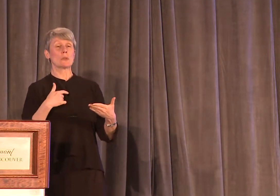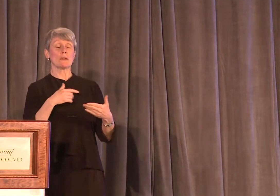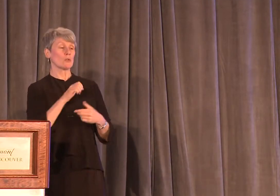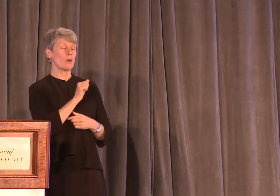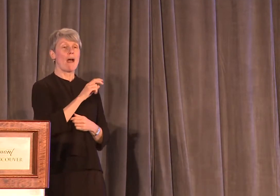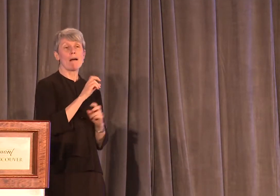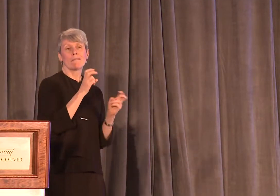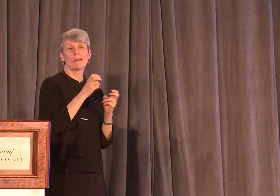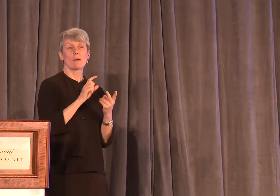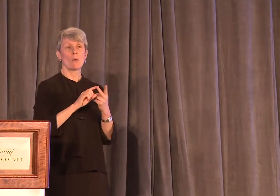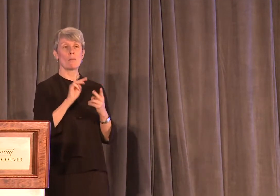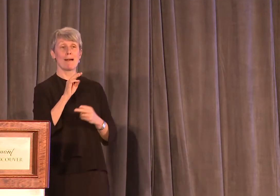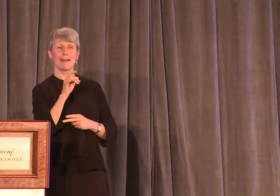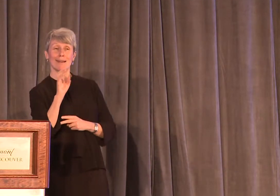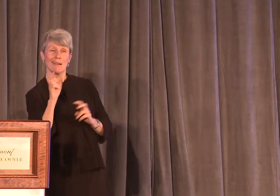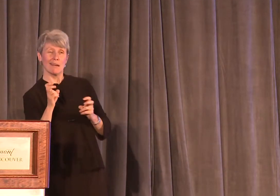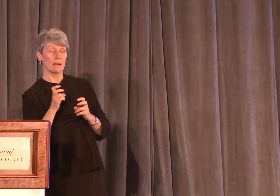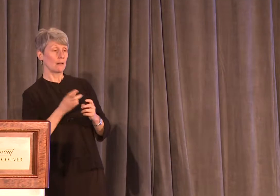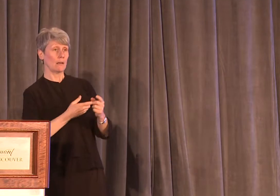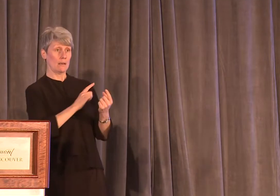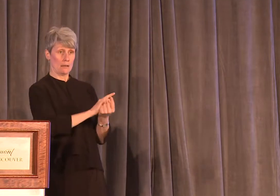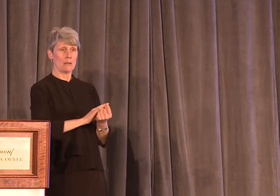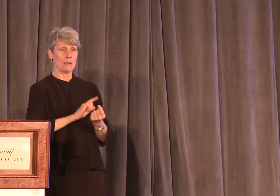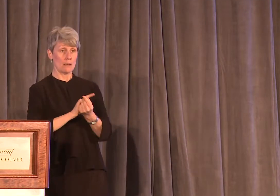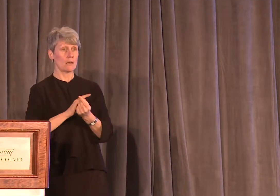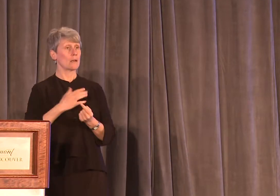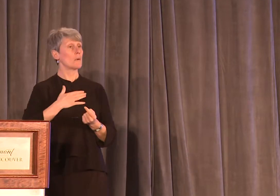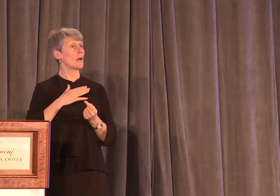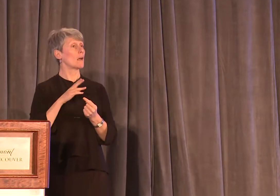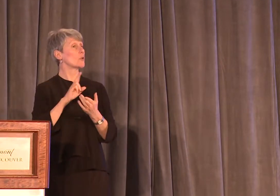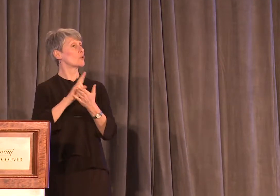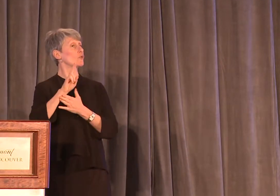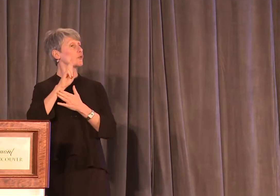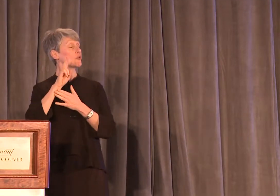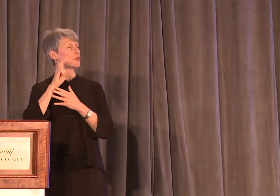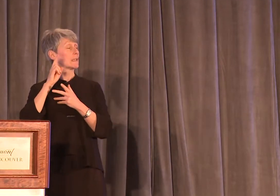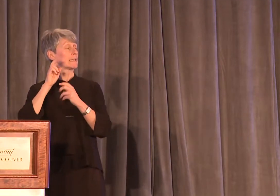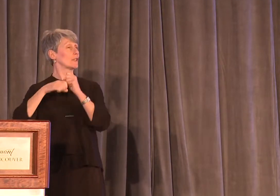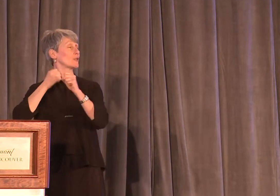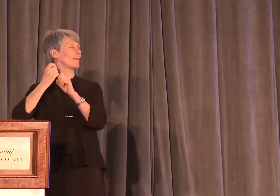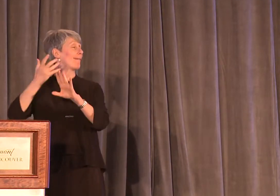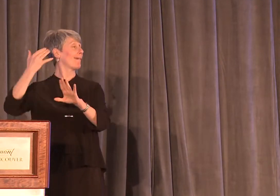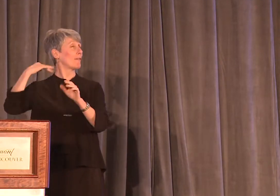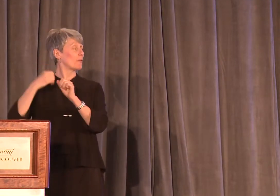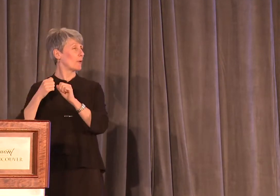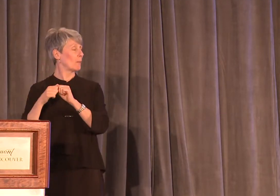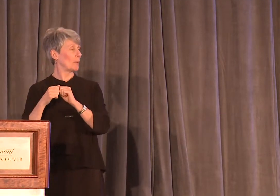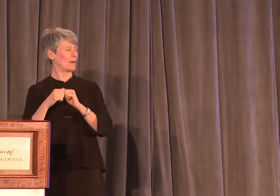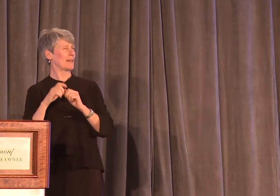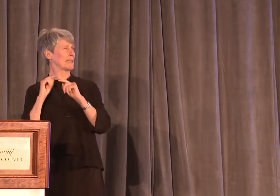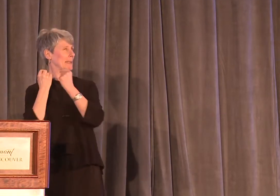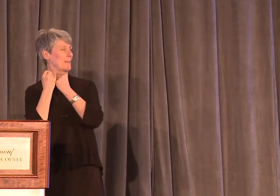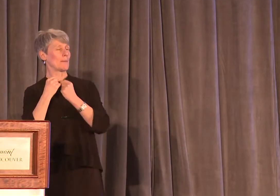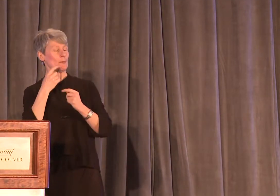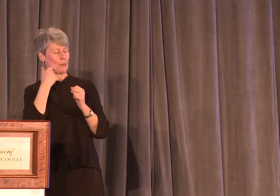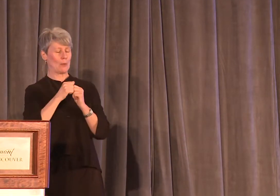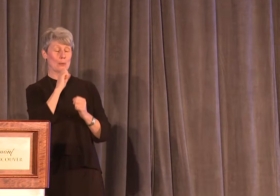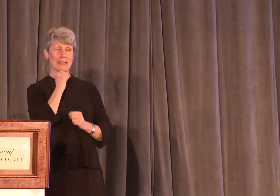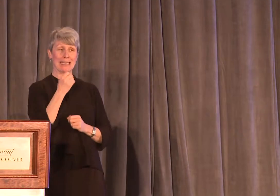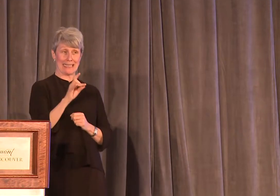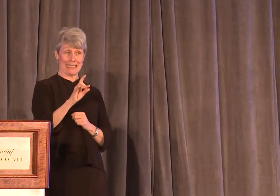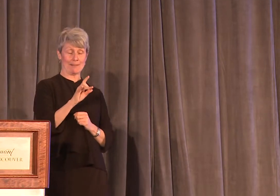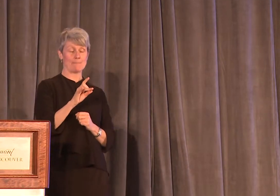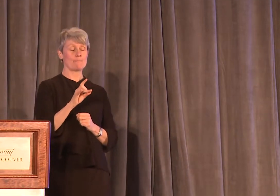Ava or a Maddie, my own teen and university years cycled through my mind. One particular night when I was 18